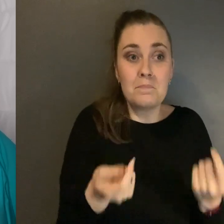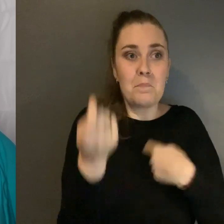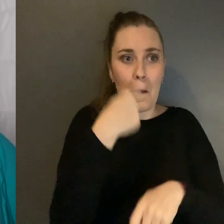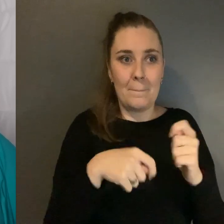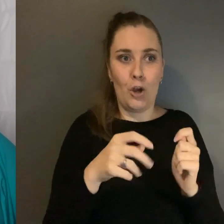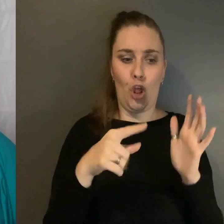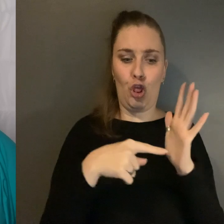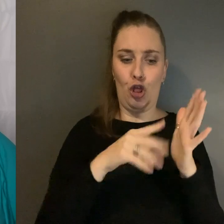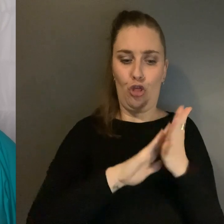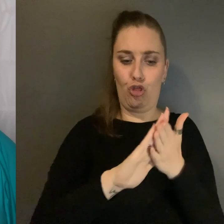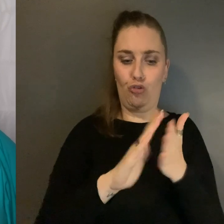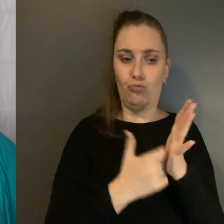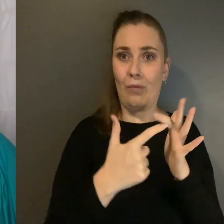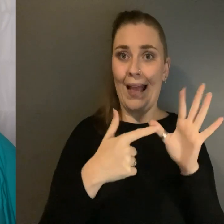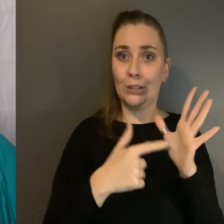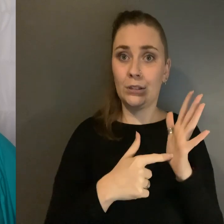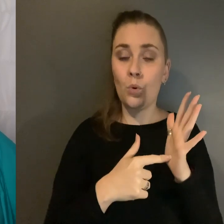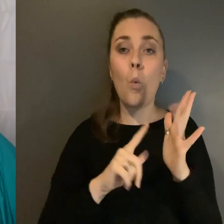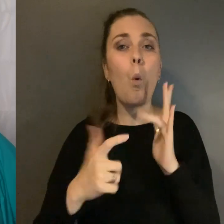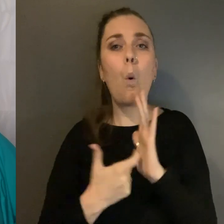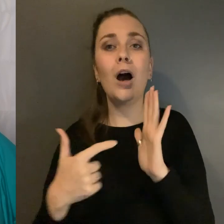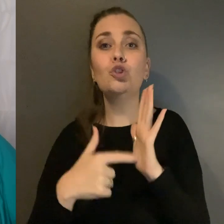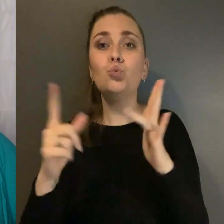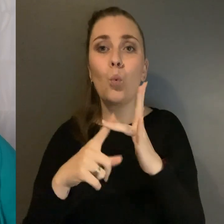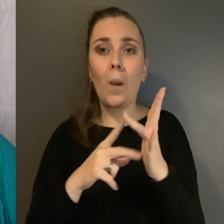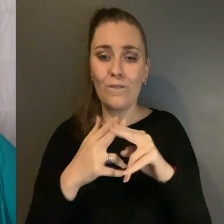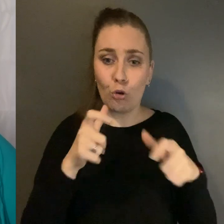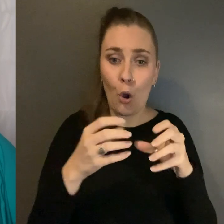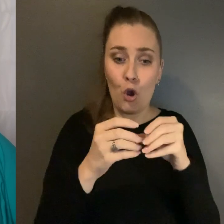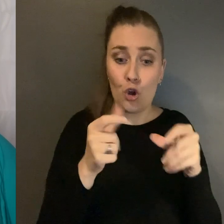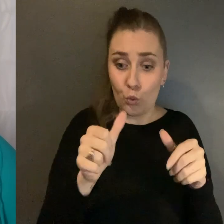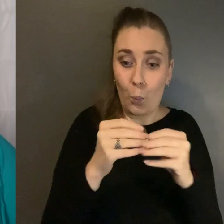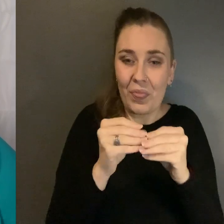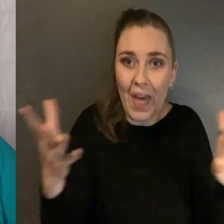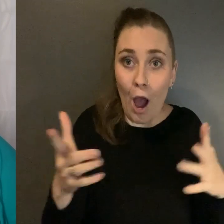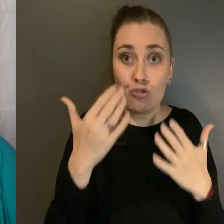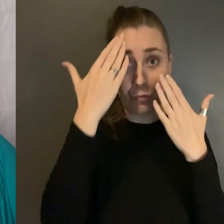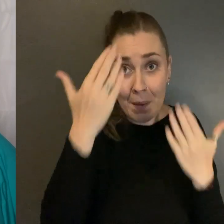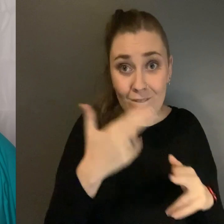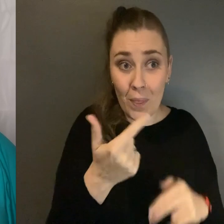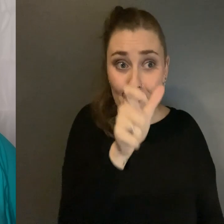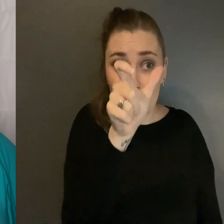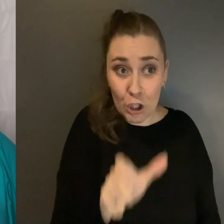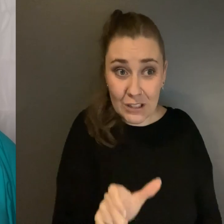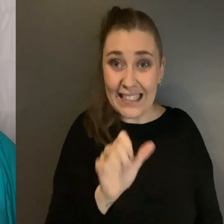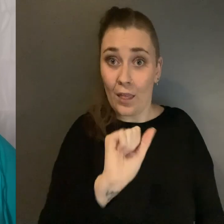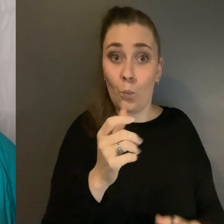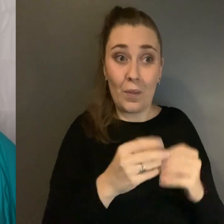threat Or a tool for control used without respect For the person's consent, human